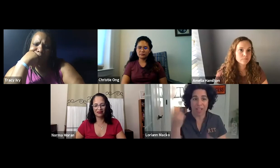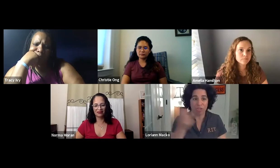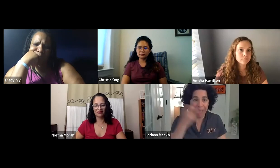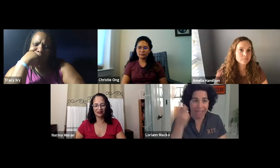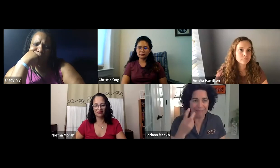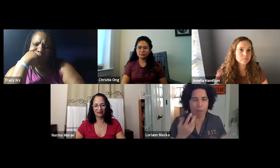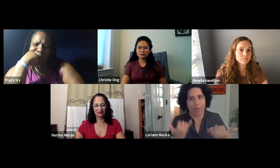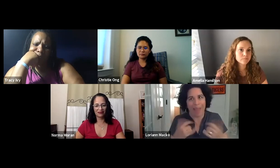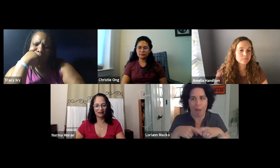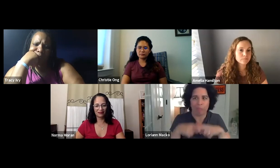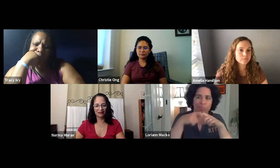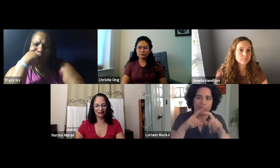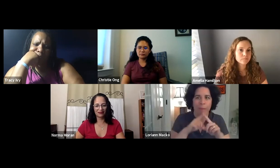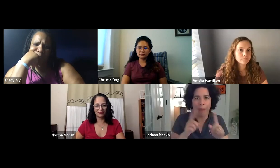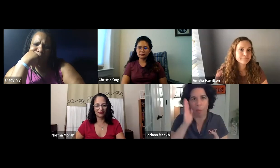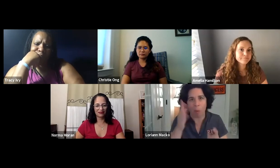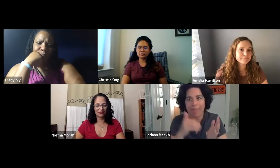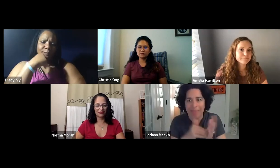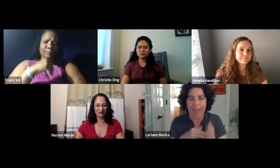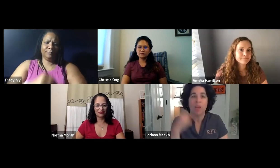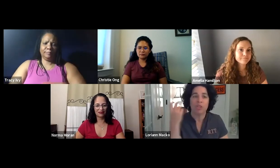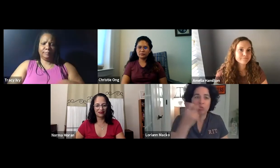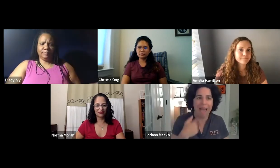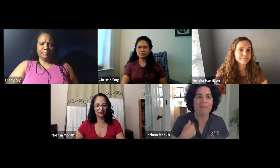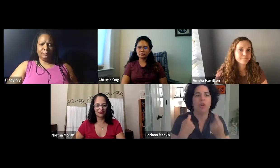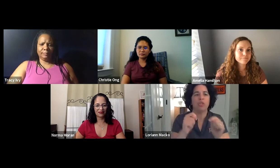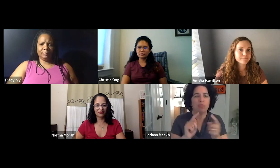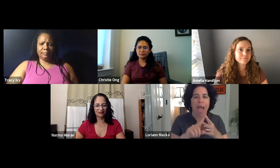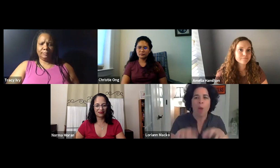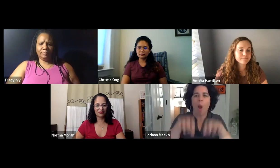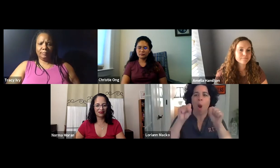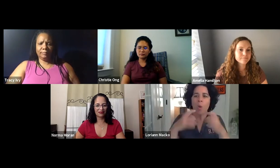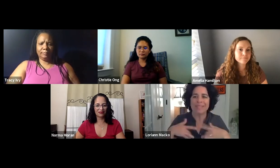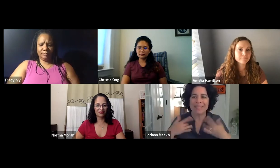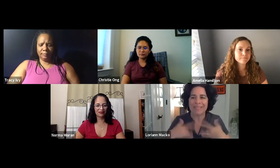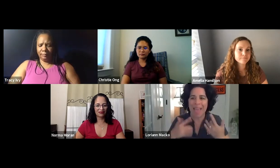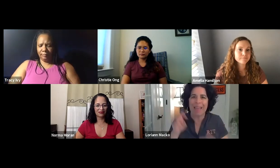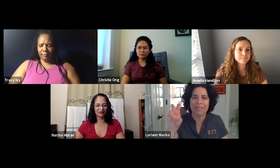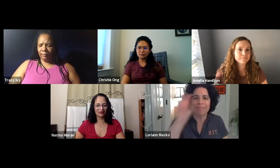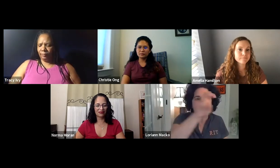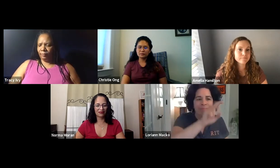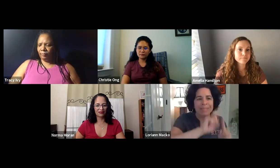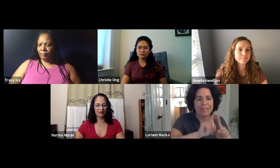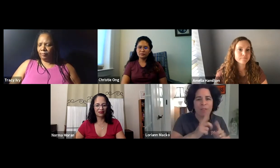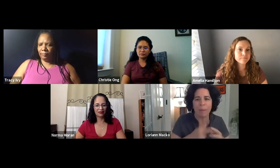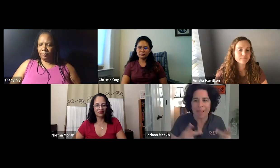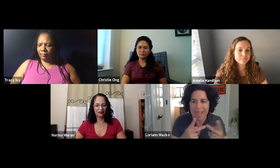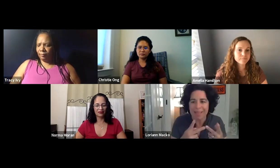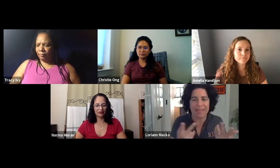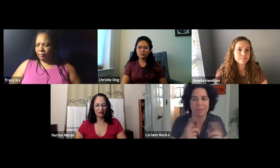For example, when I travel, well, right now I can't really travel, but I hope to start again. But when I travel, I host events